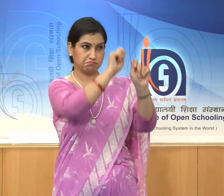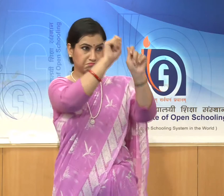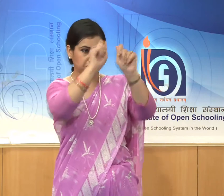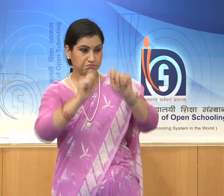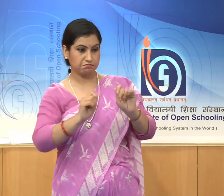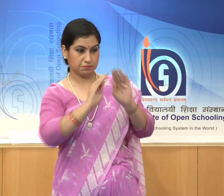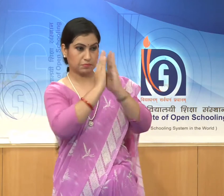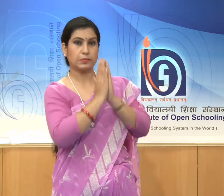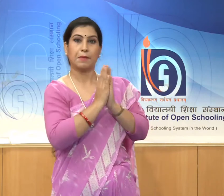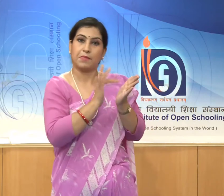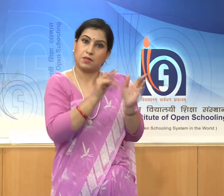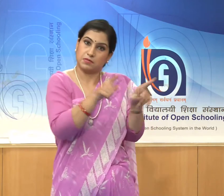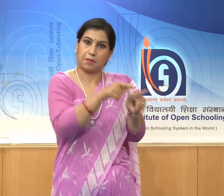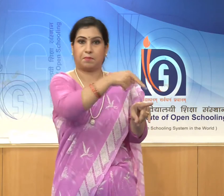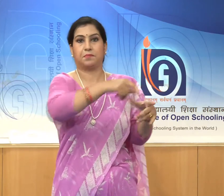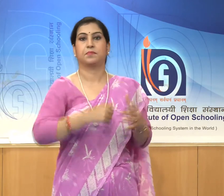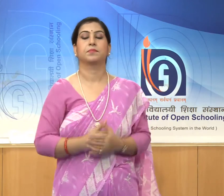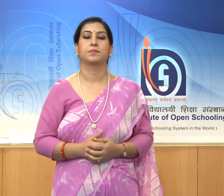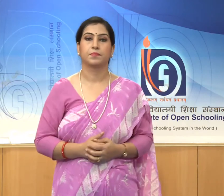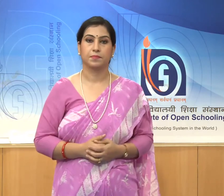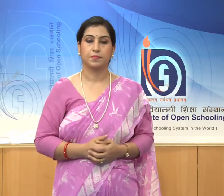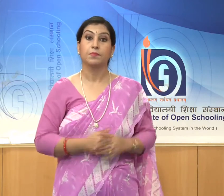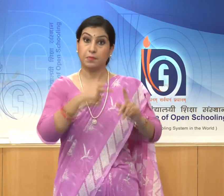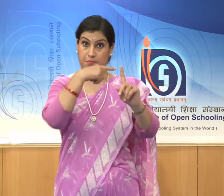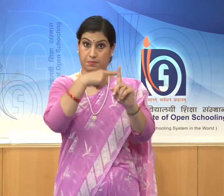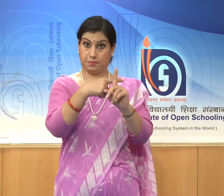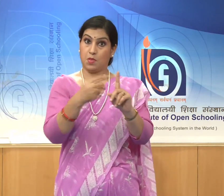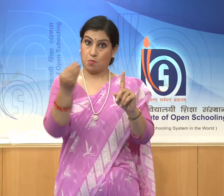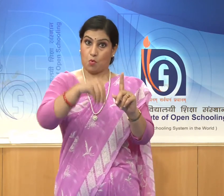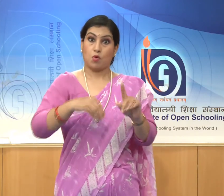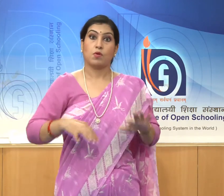plus a few